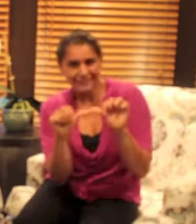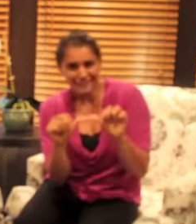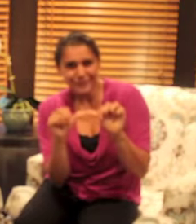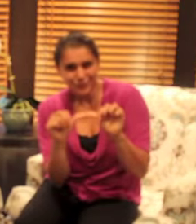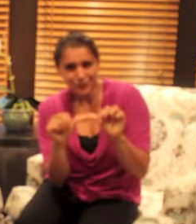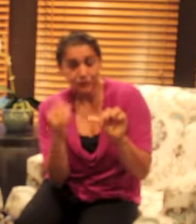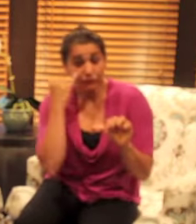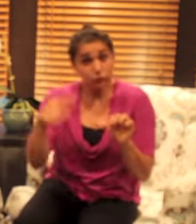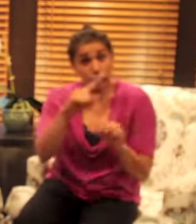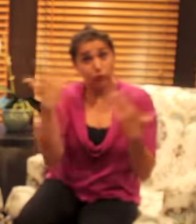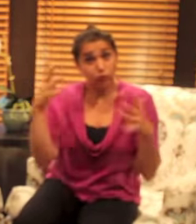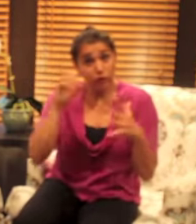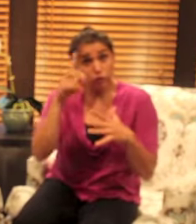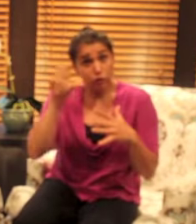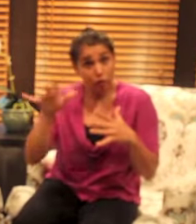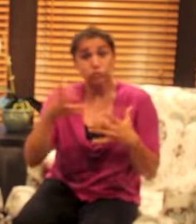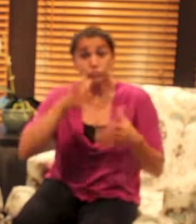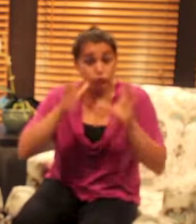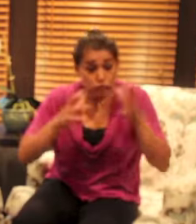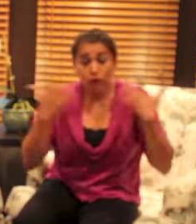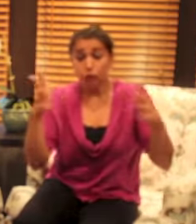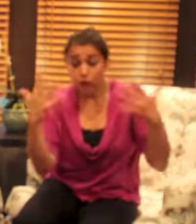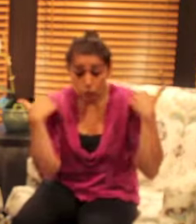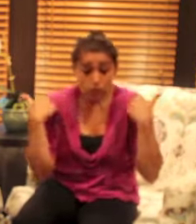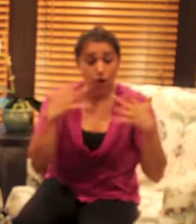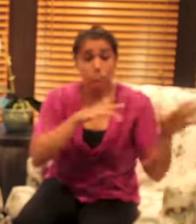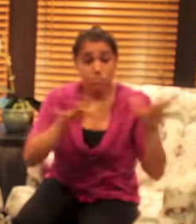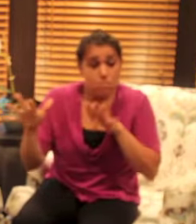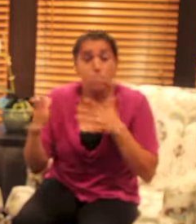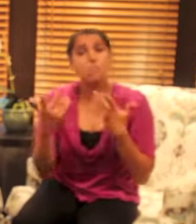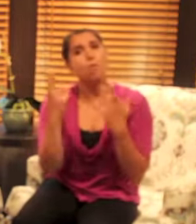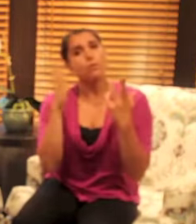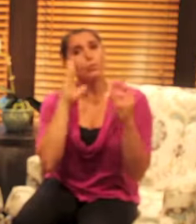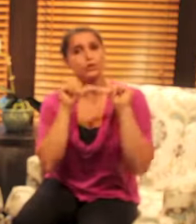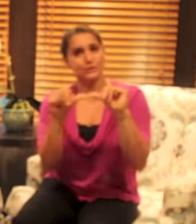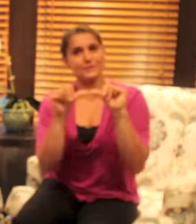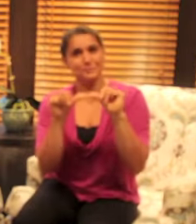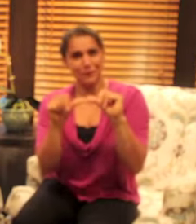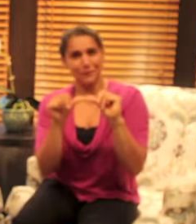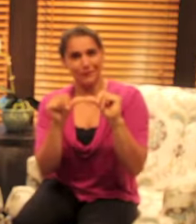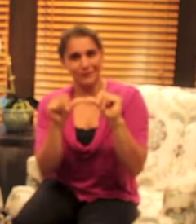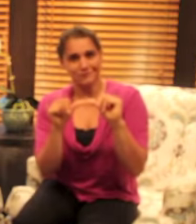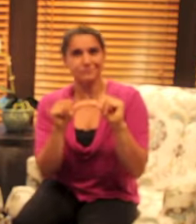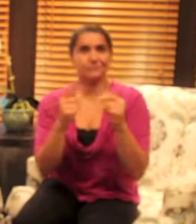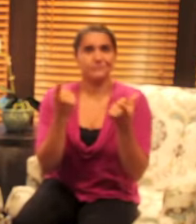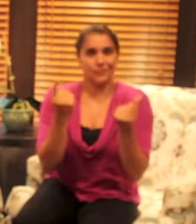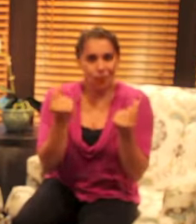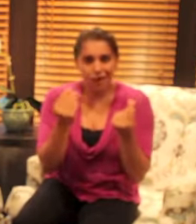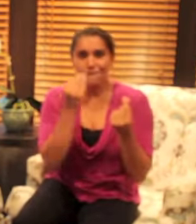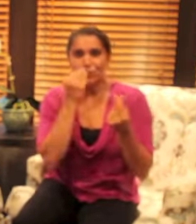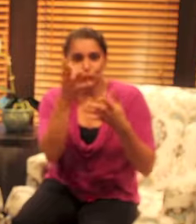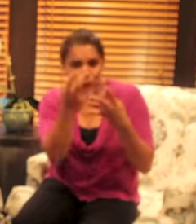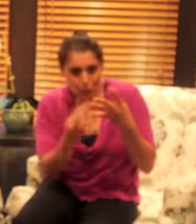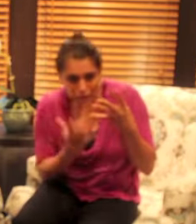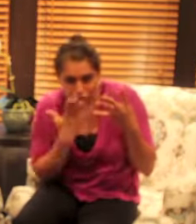want you to just keep it going and in conjunction with that make other changes to your health to your food choices to your fitness choices